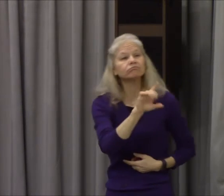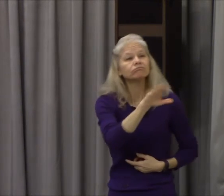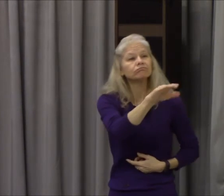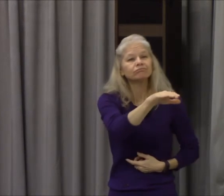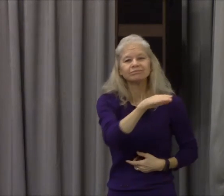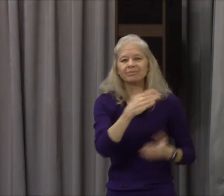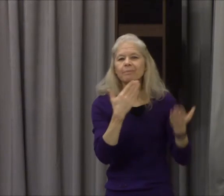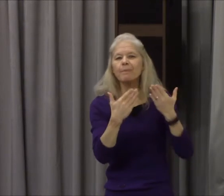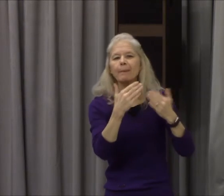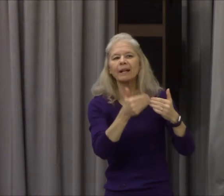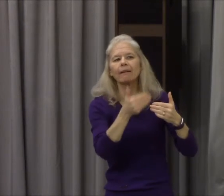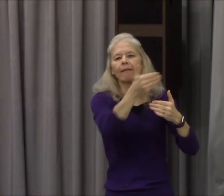he'll do through us